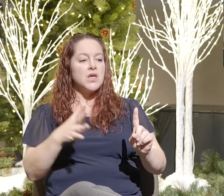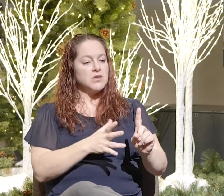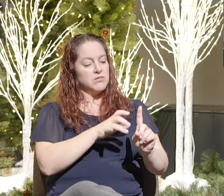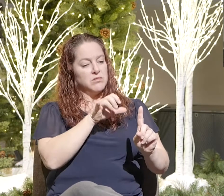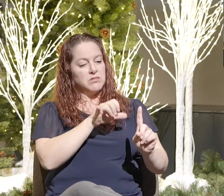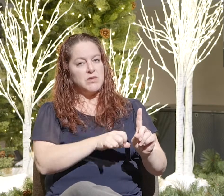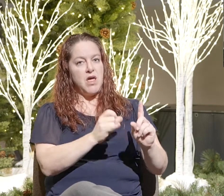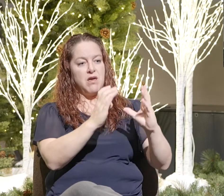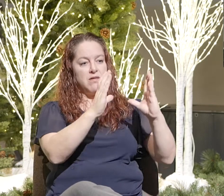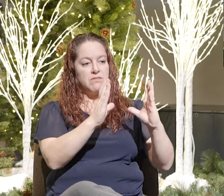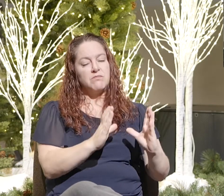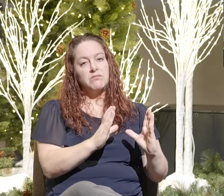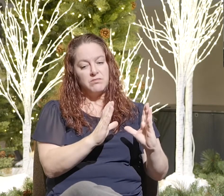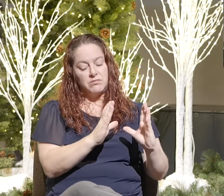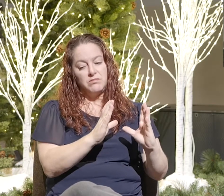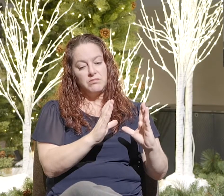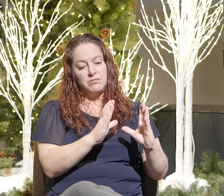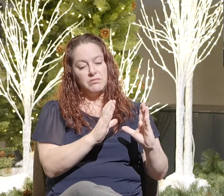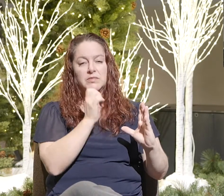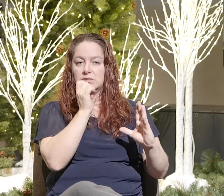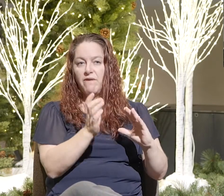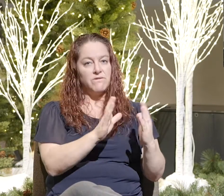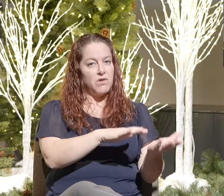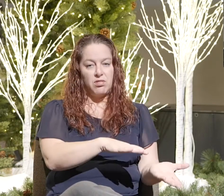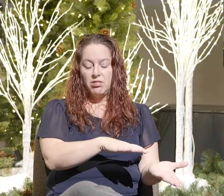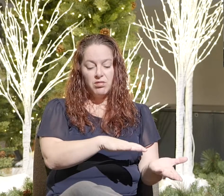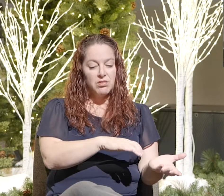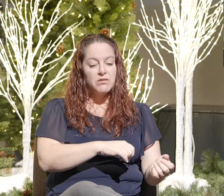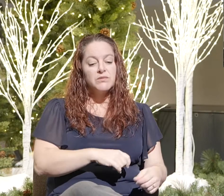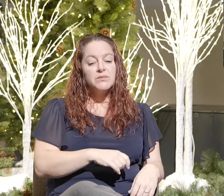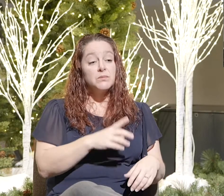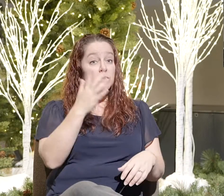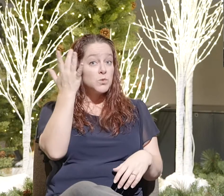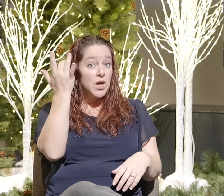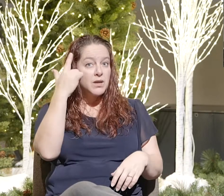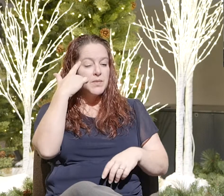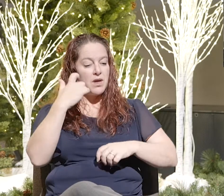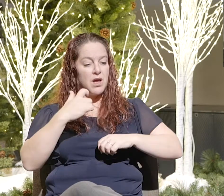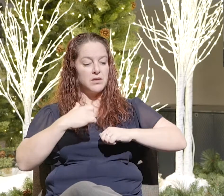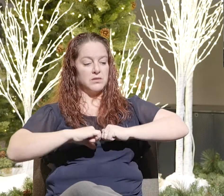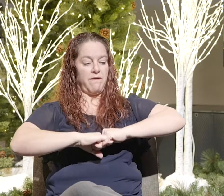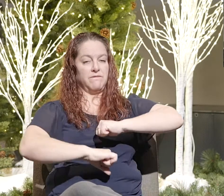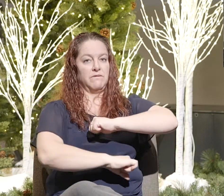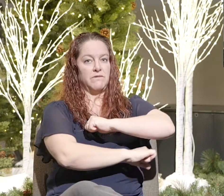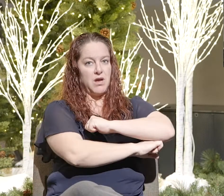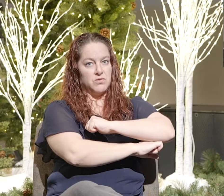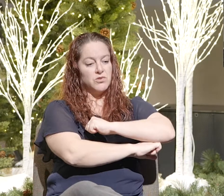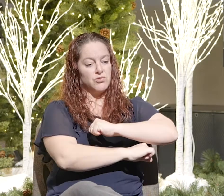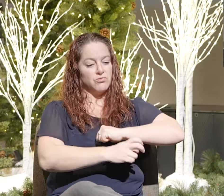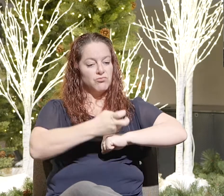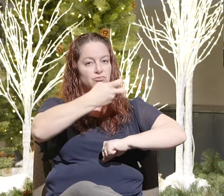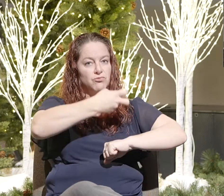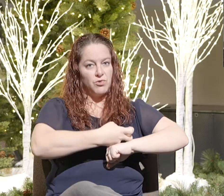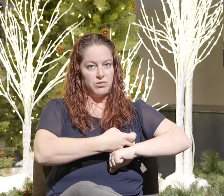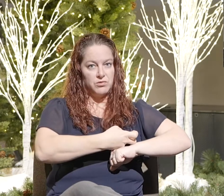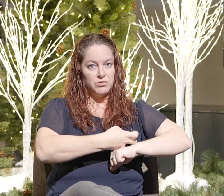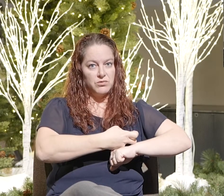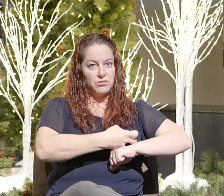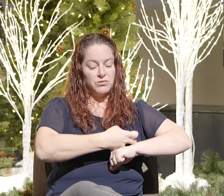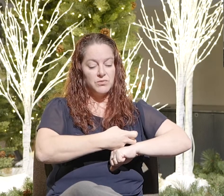beat on that house. But it did not fall, because it had been founded on the rock.